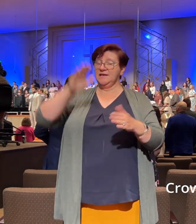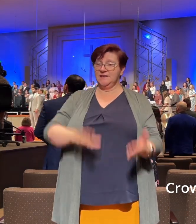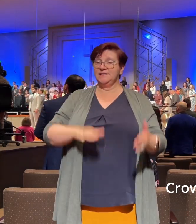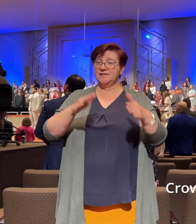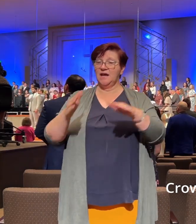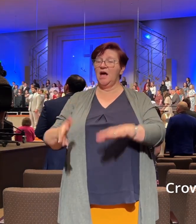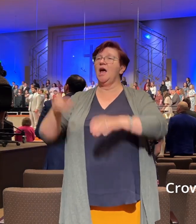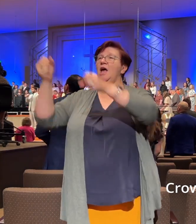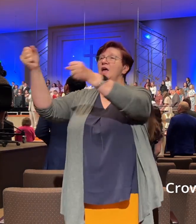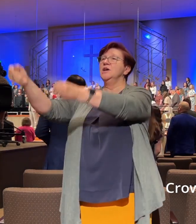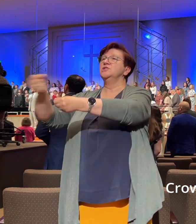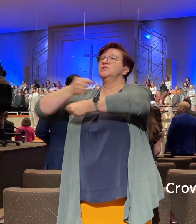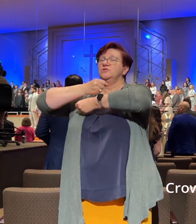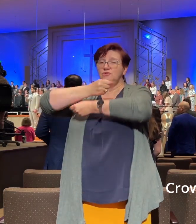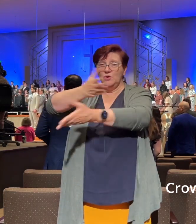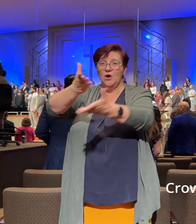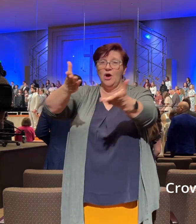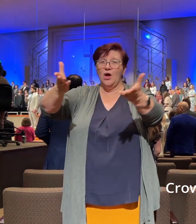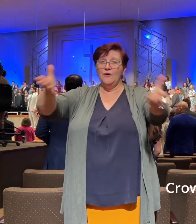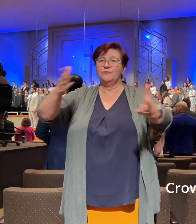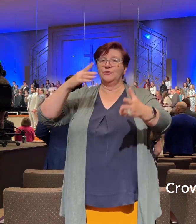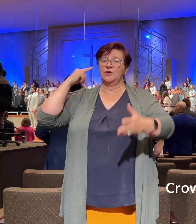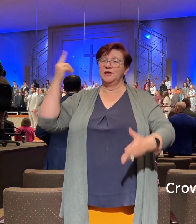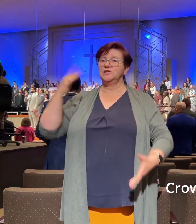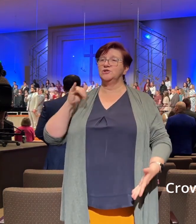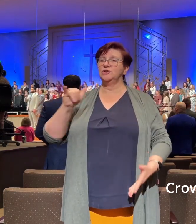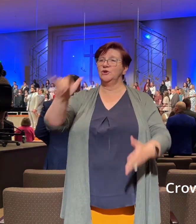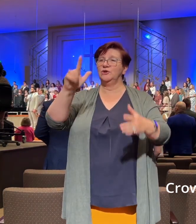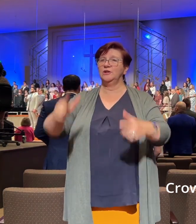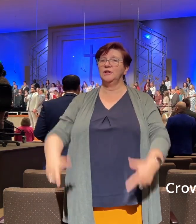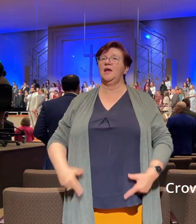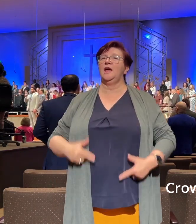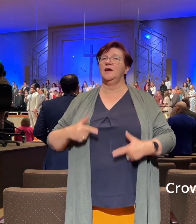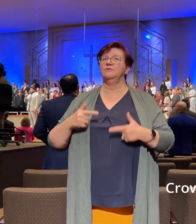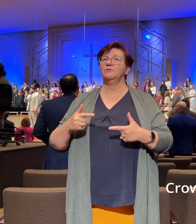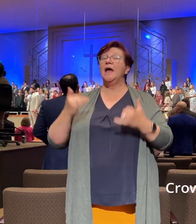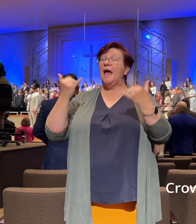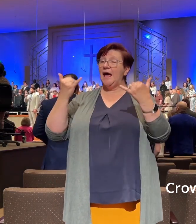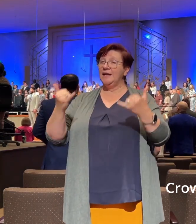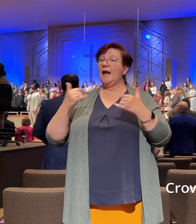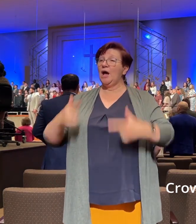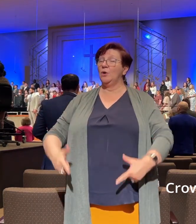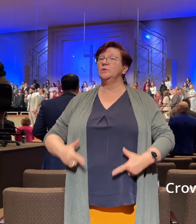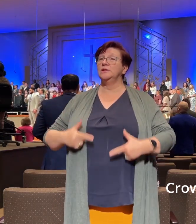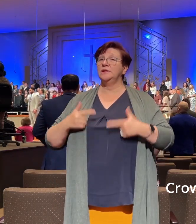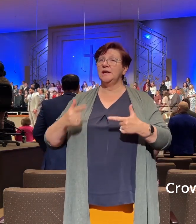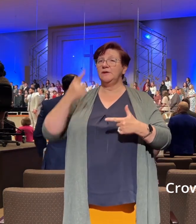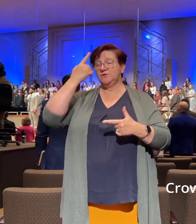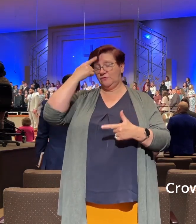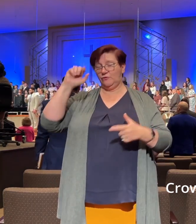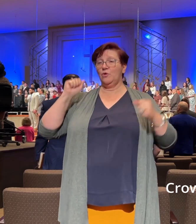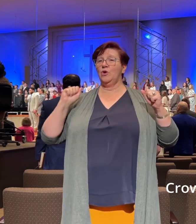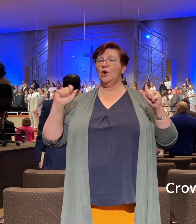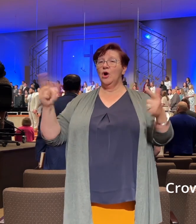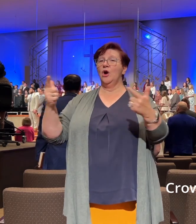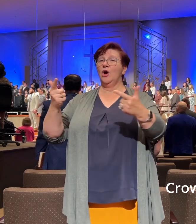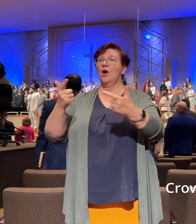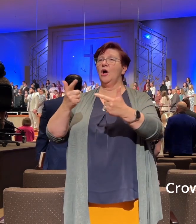died eternal life to bring, and lived and death we